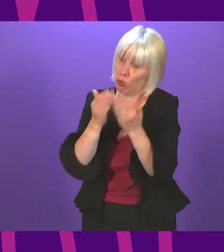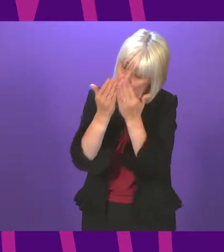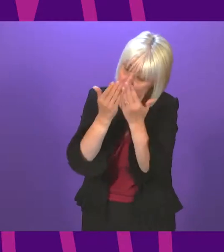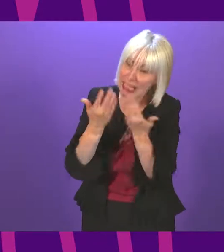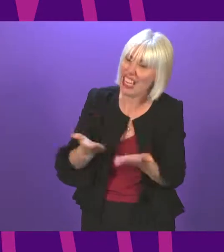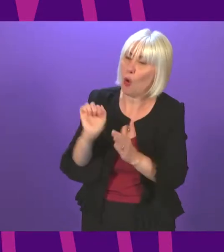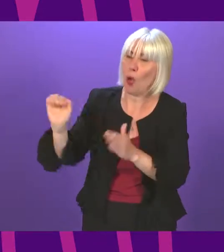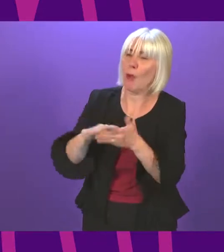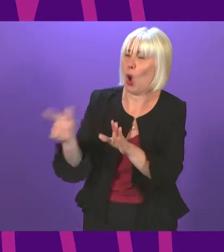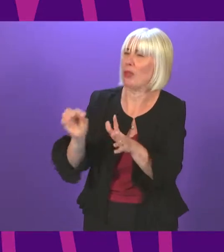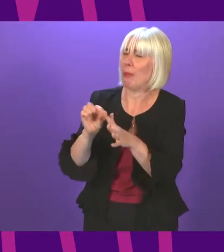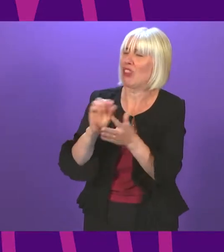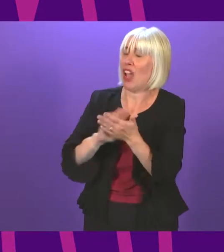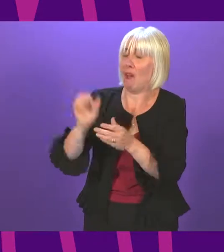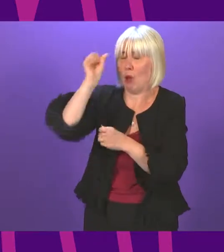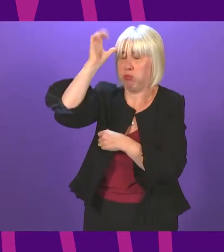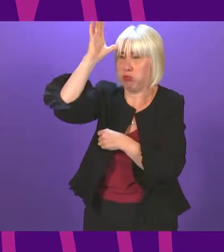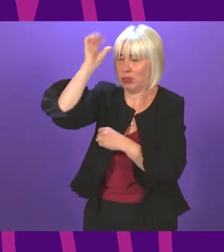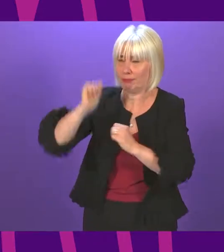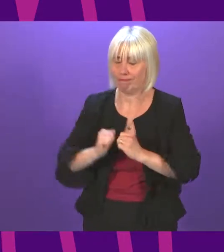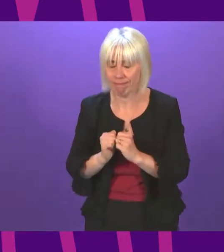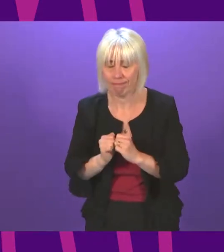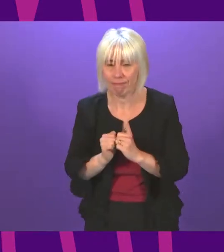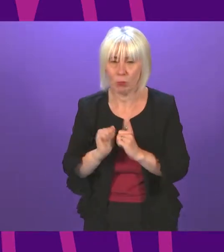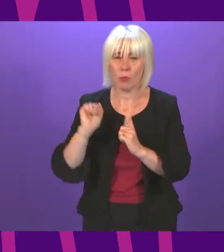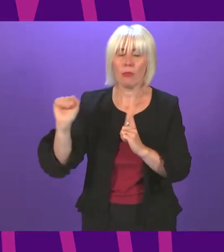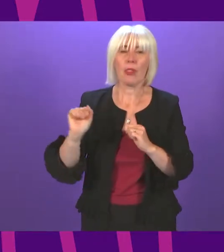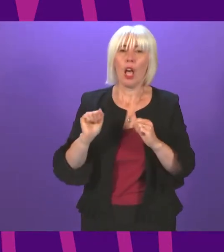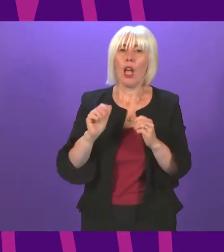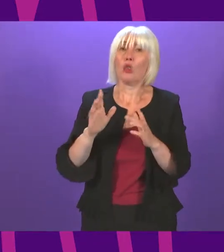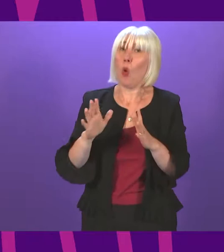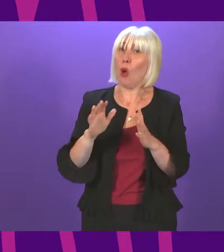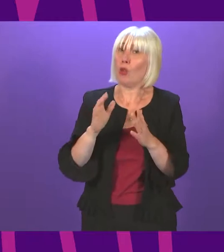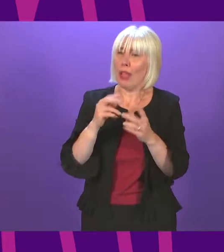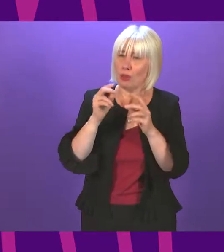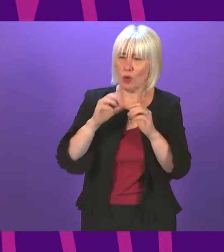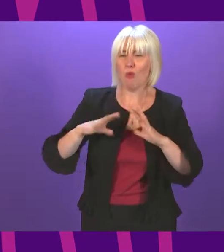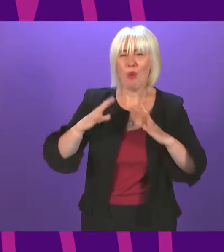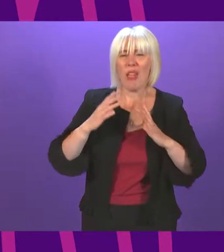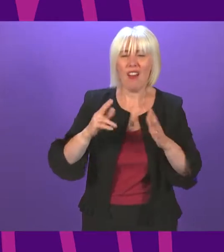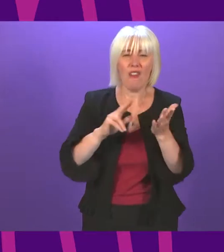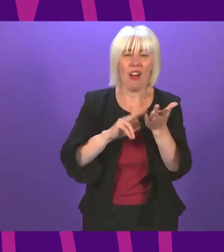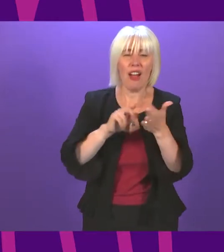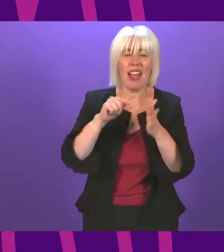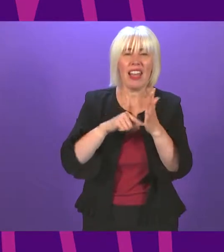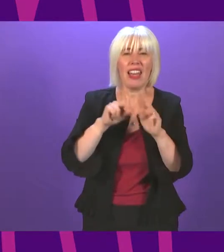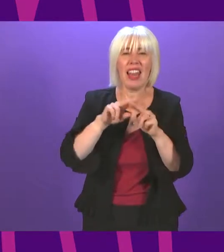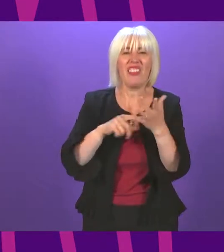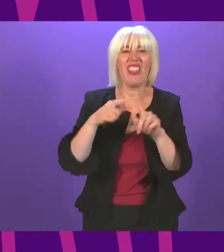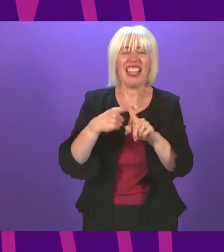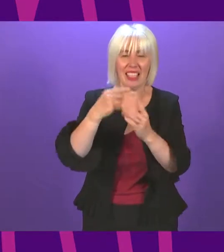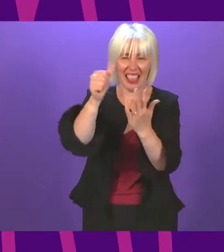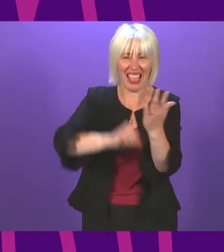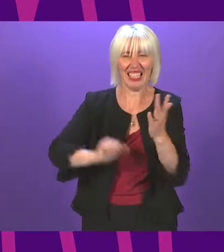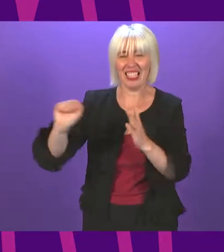that. With Patrick, at least, a growing Netflix watch list is the most that you'll need to prepare for. Lorna Slater's new colleagues, though, will sooner or later